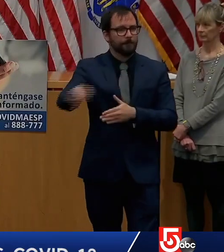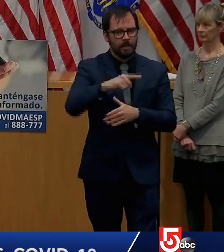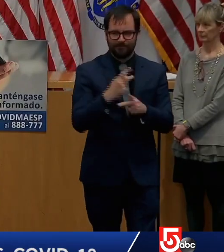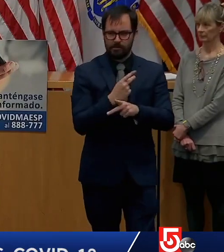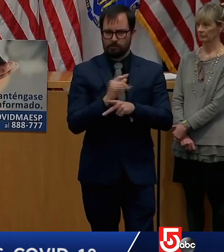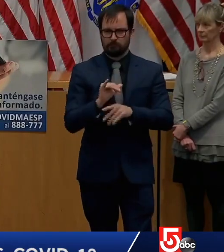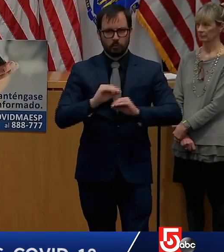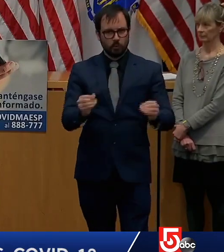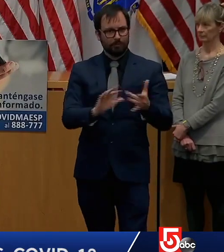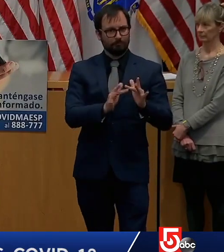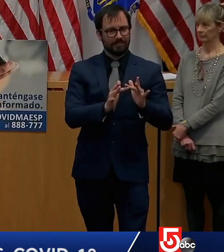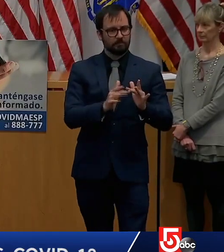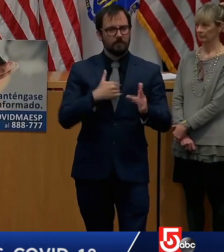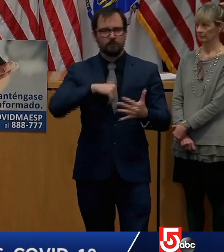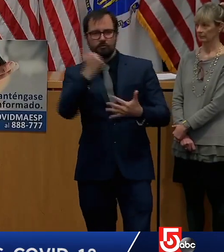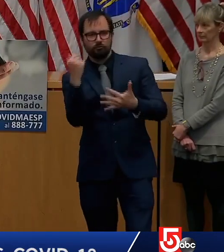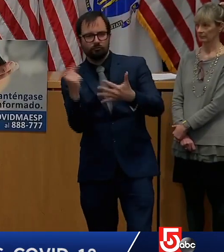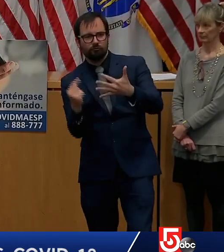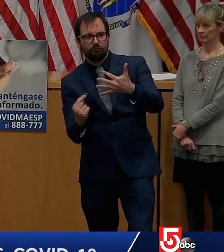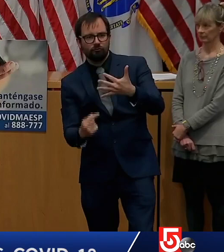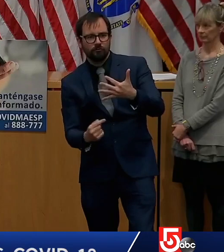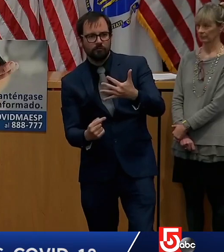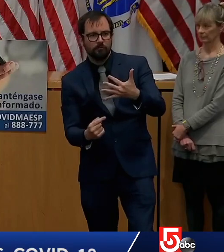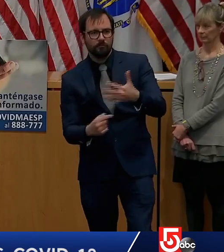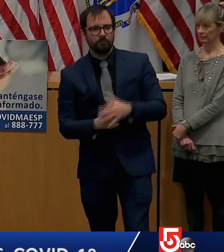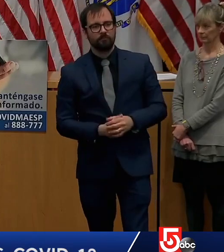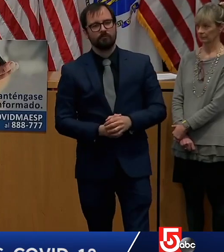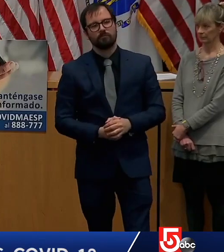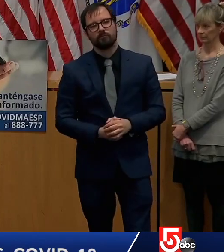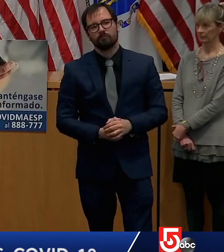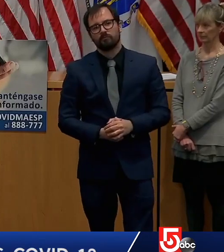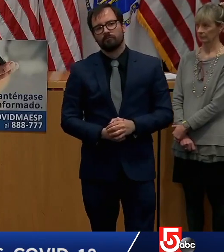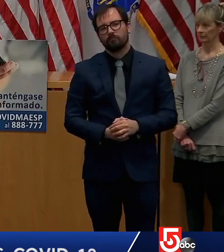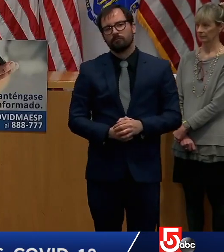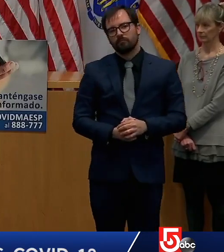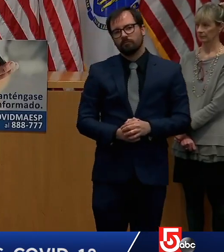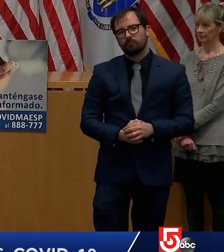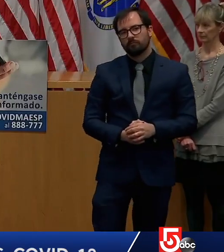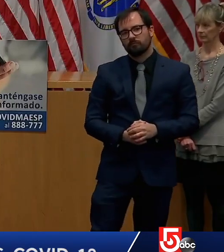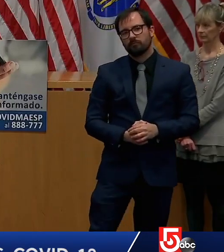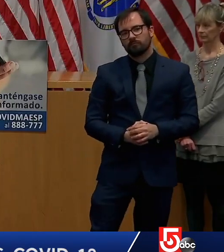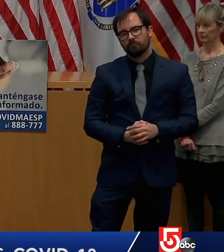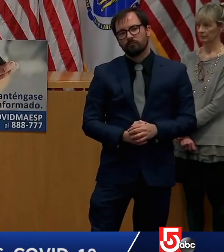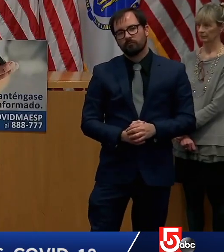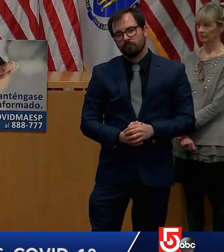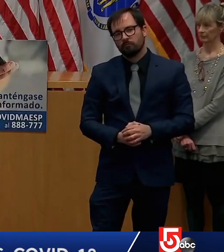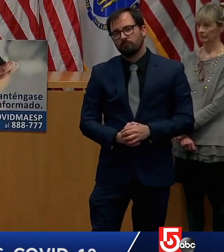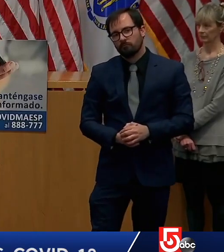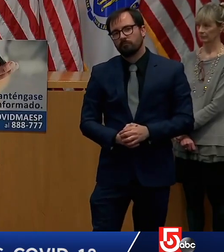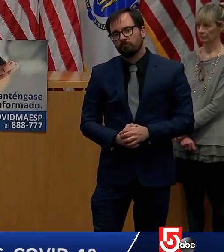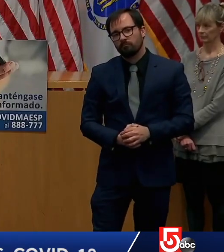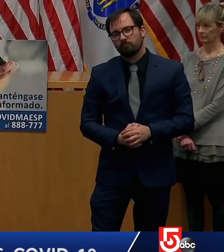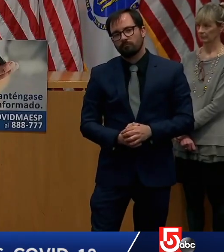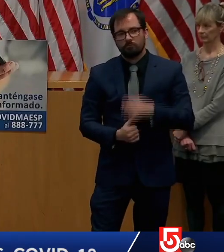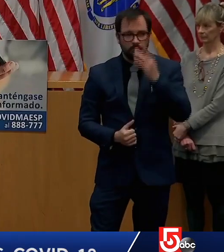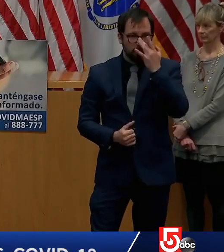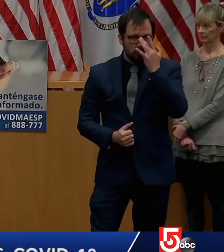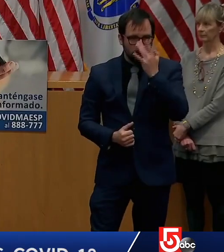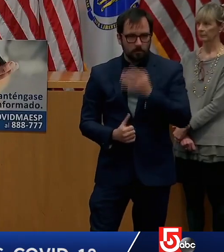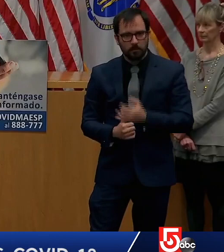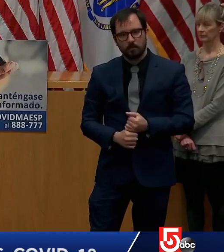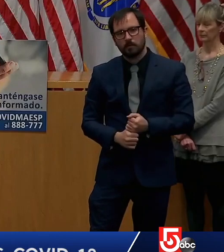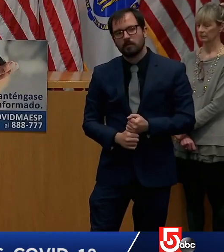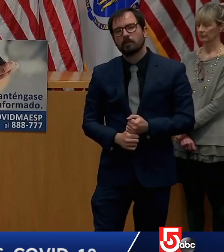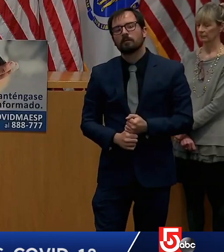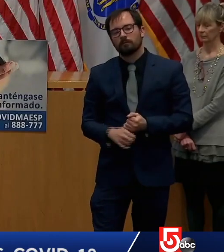what a plan for reopening could look like, not congealing that plan but just talking about possibilities. There's going to be more guidance for mental health